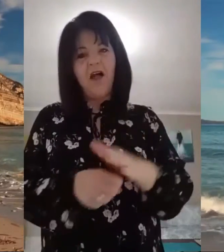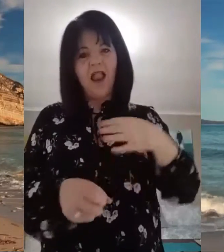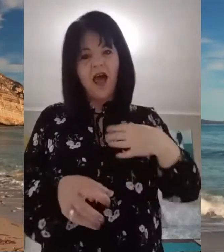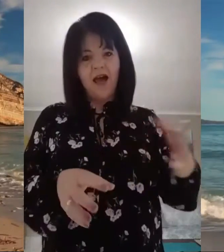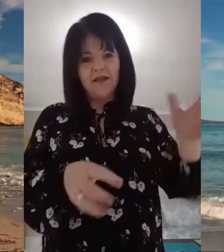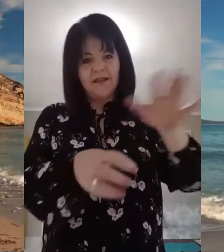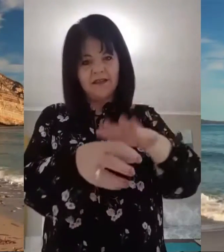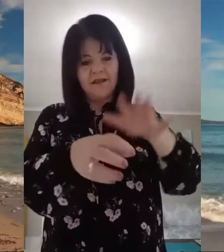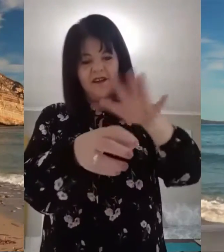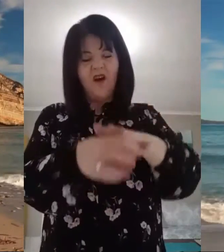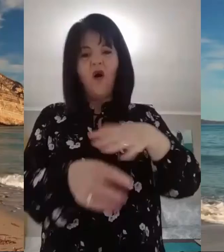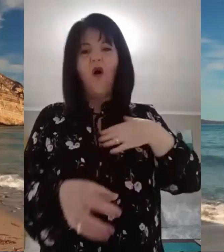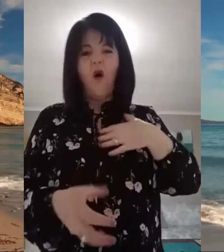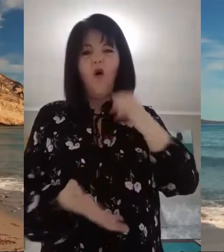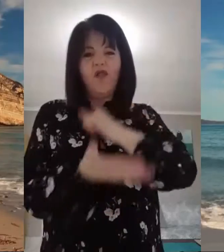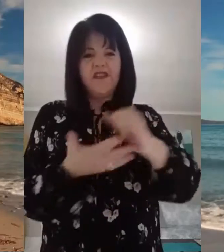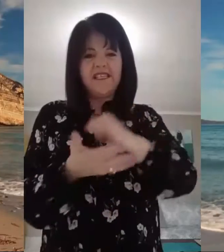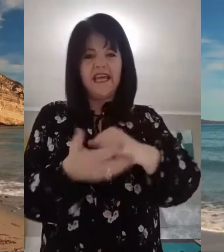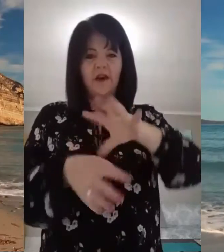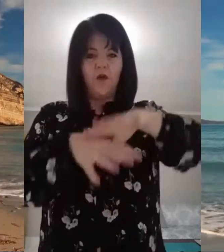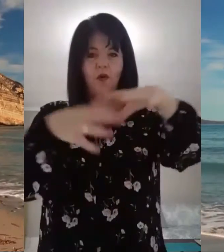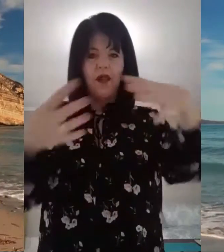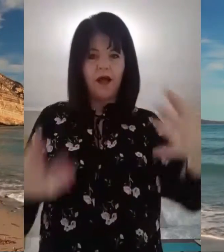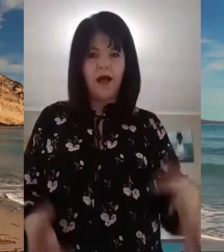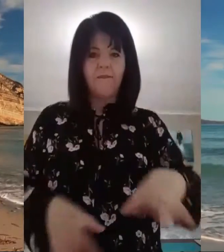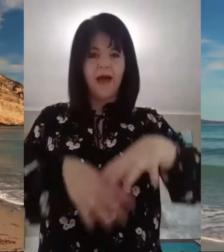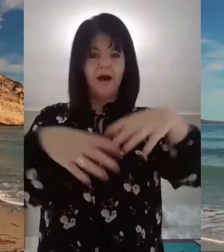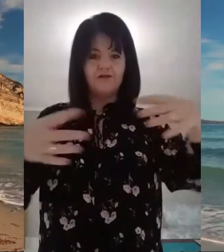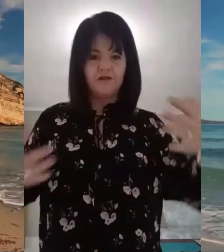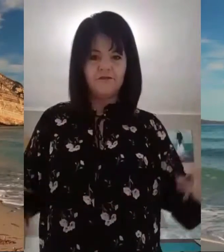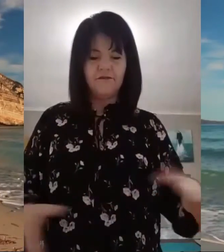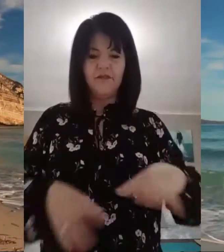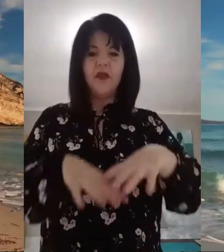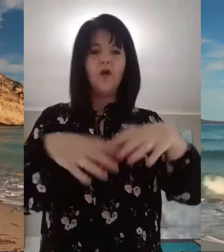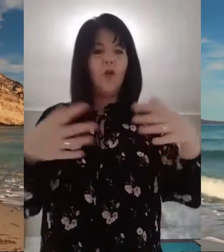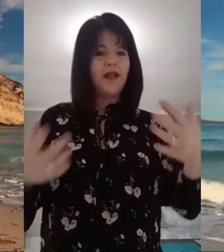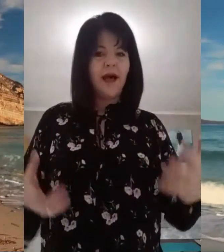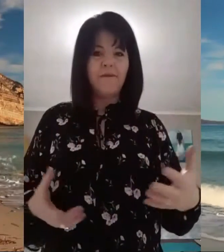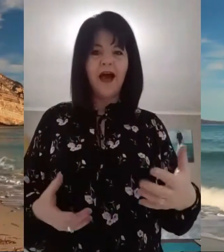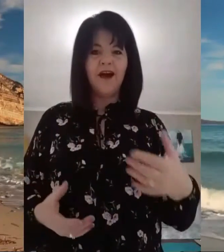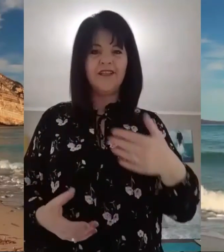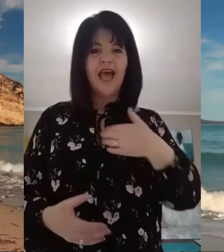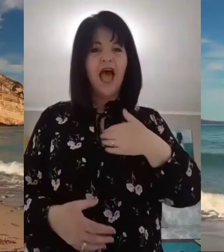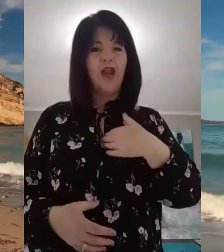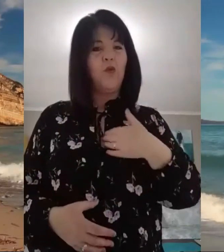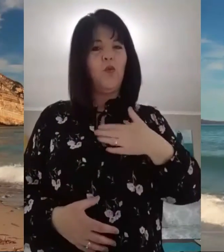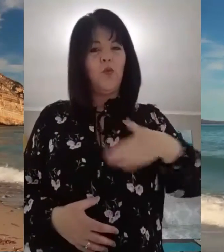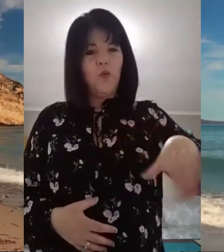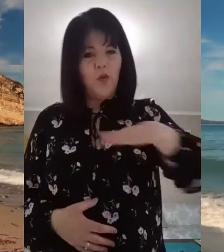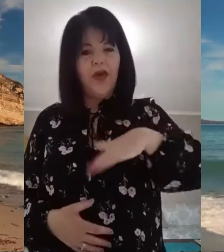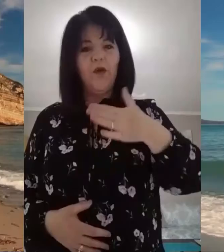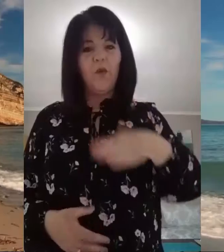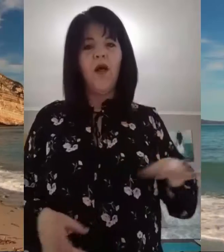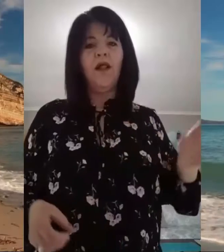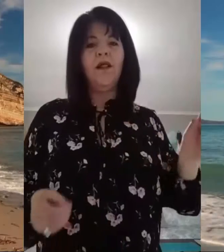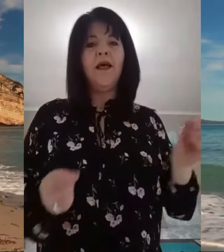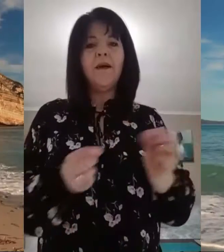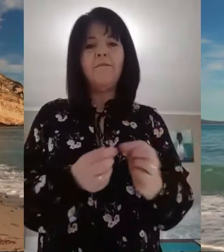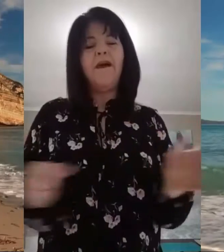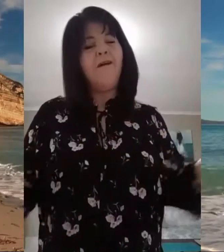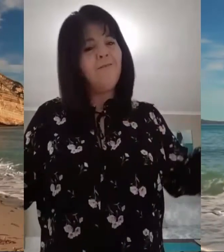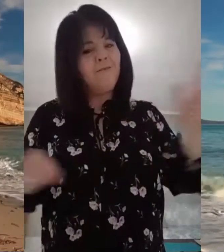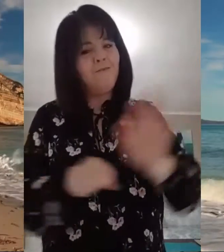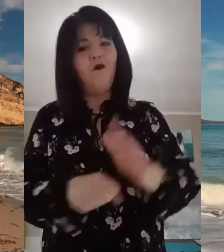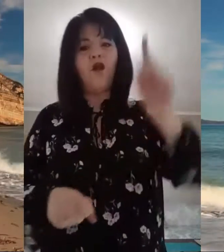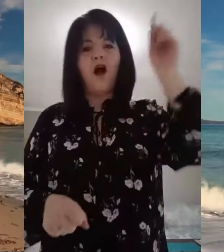for us, all the sin will come out. Will come out and we will